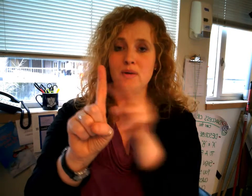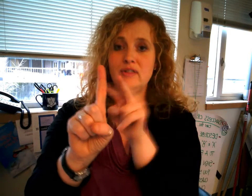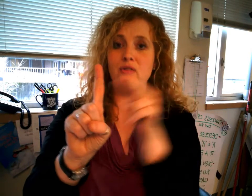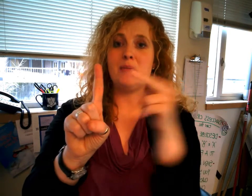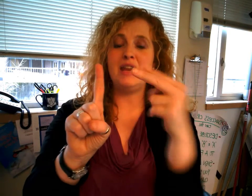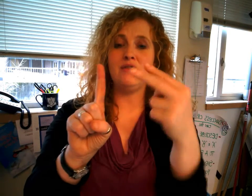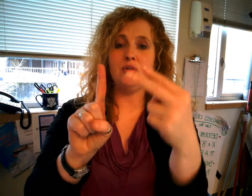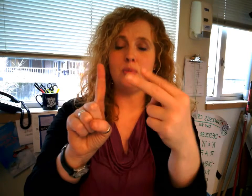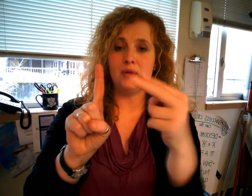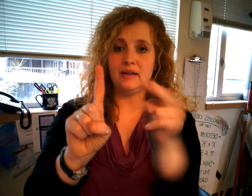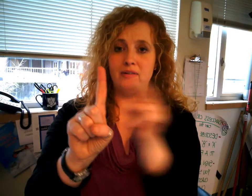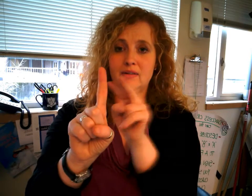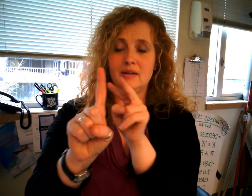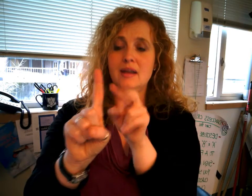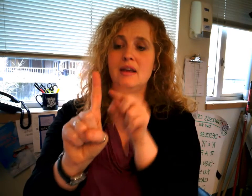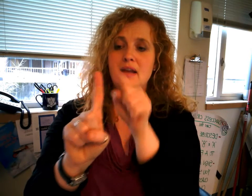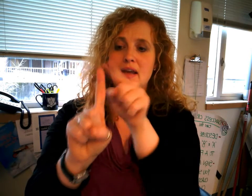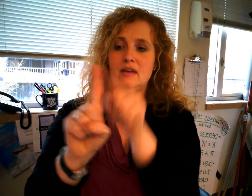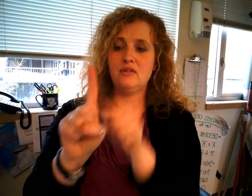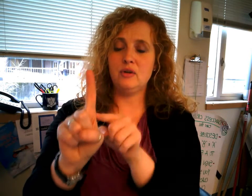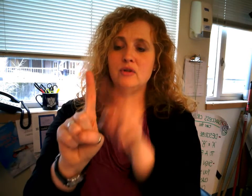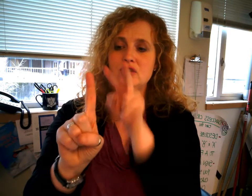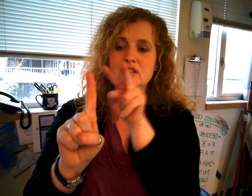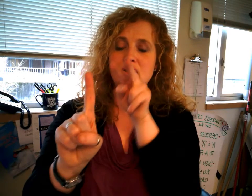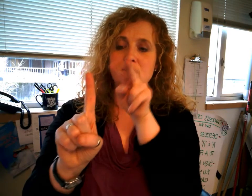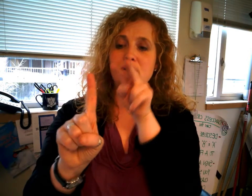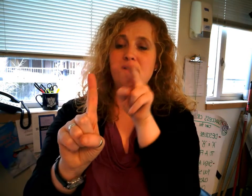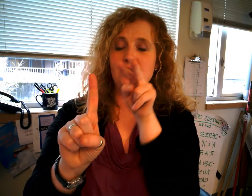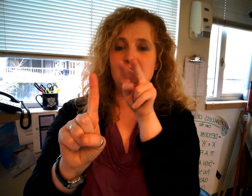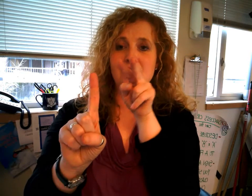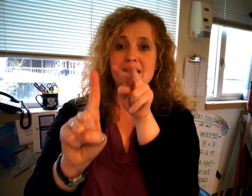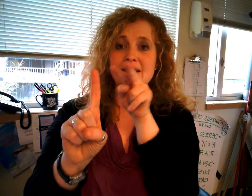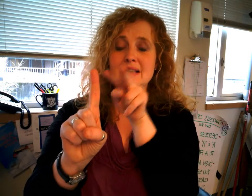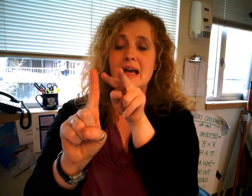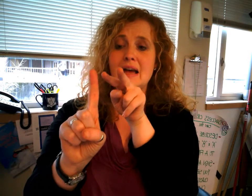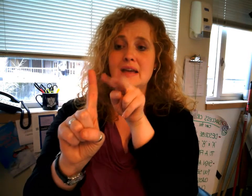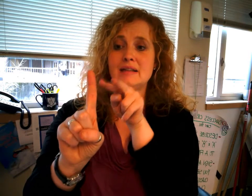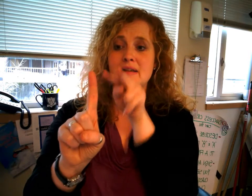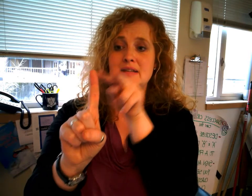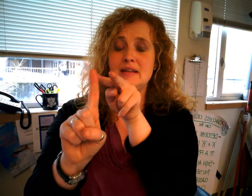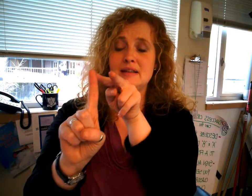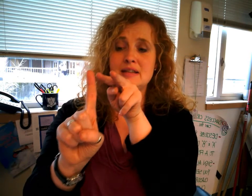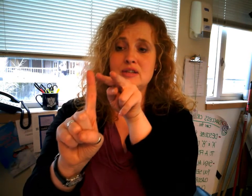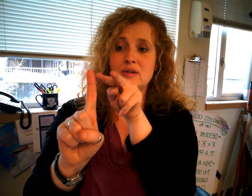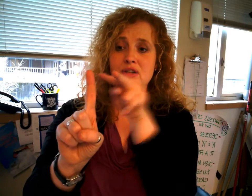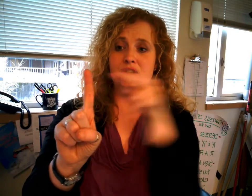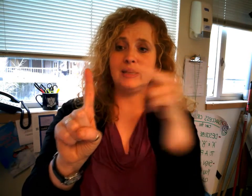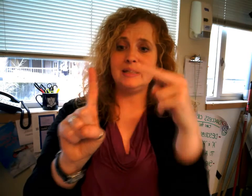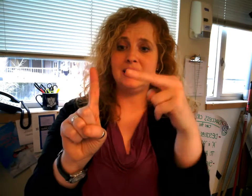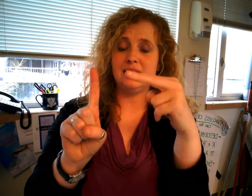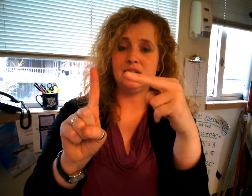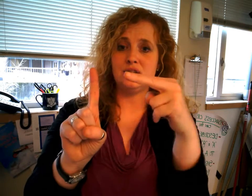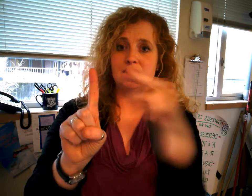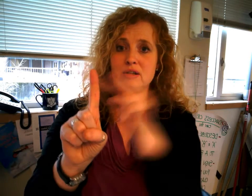there's many viewpoints and so you're just you look if you think of these as eyes I see it in this direction I see it in this direction